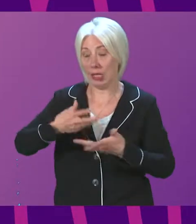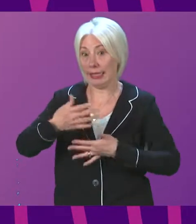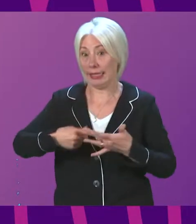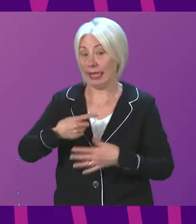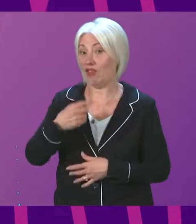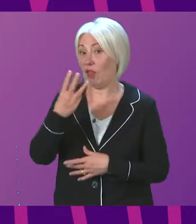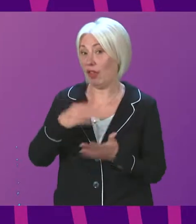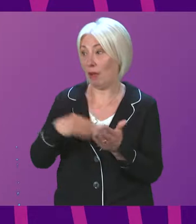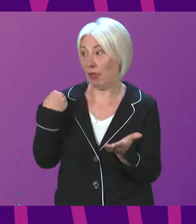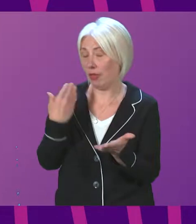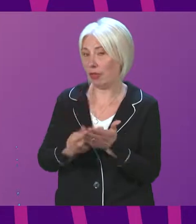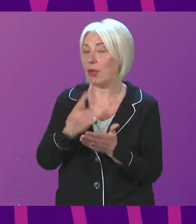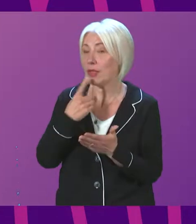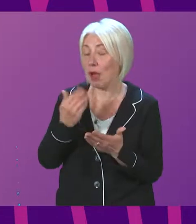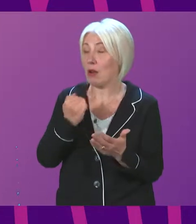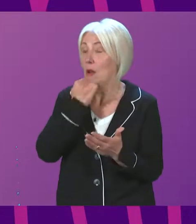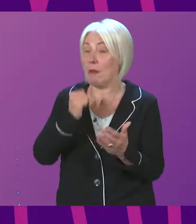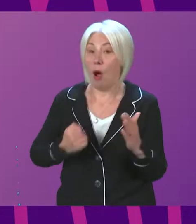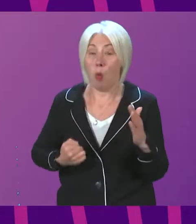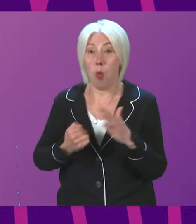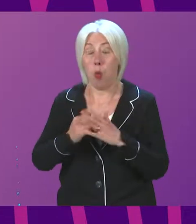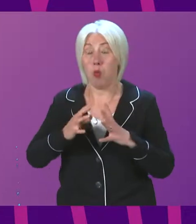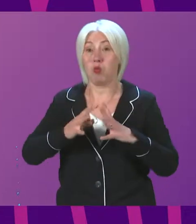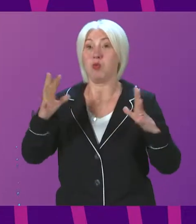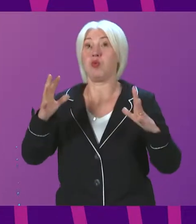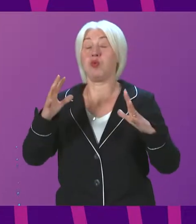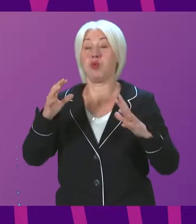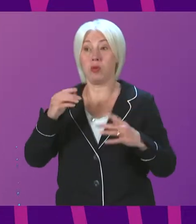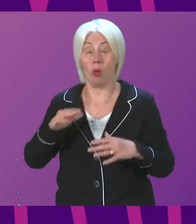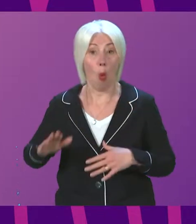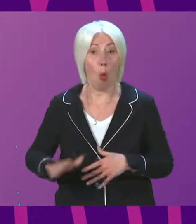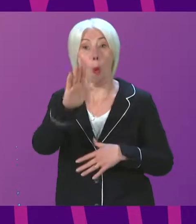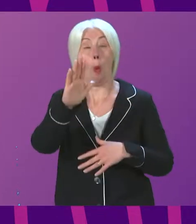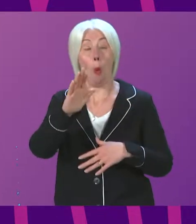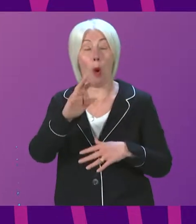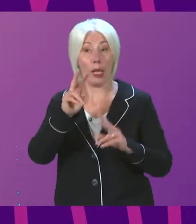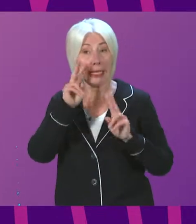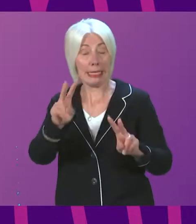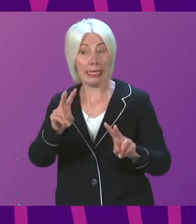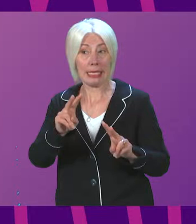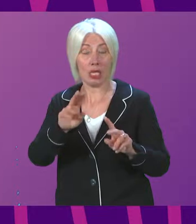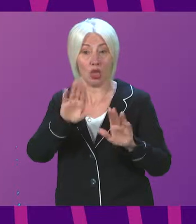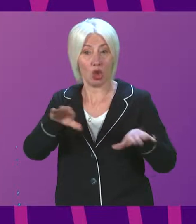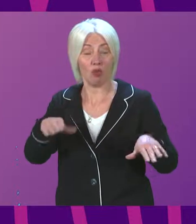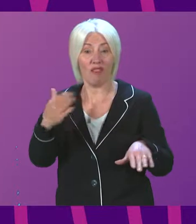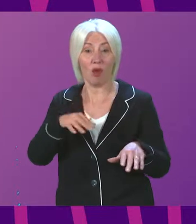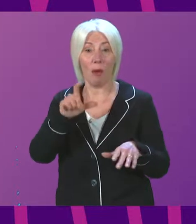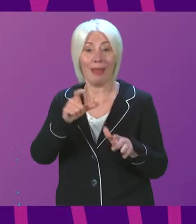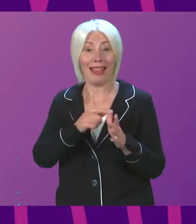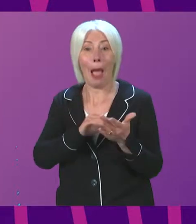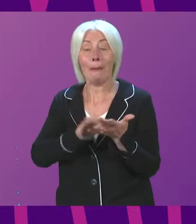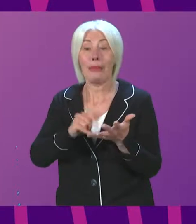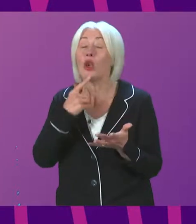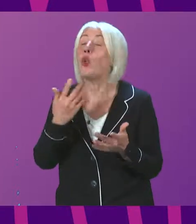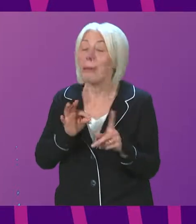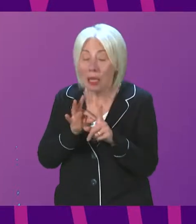quarter, we saw a record high number of children and young people seen by CAM services. So, progress